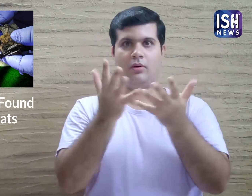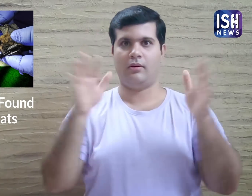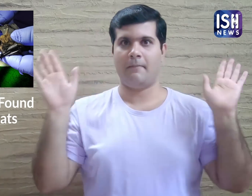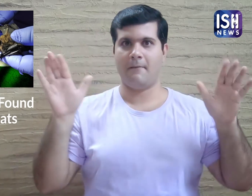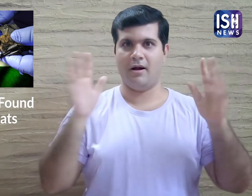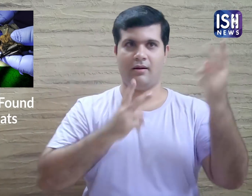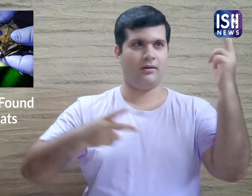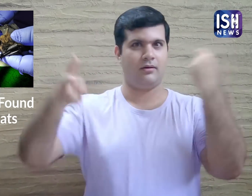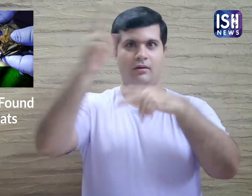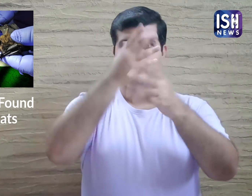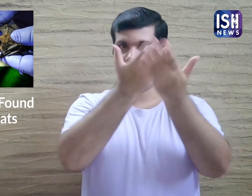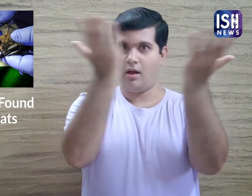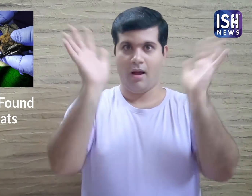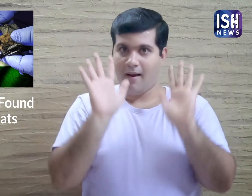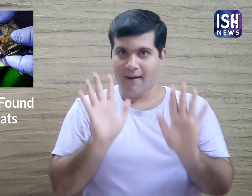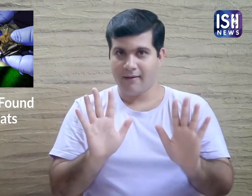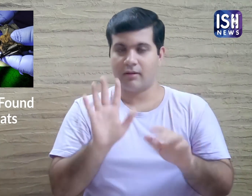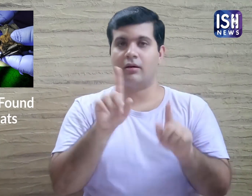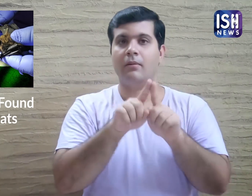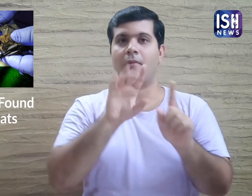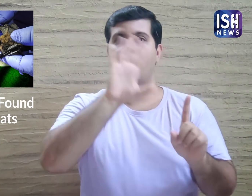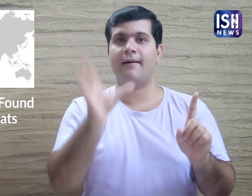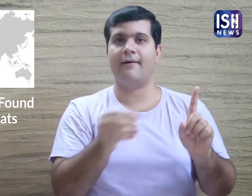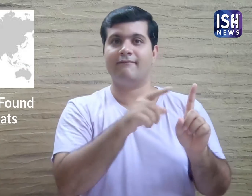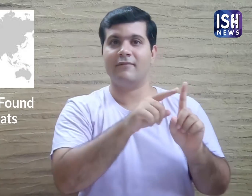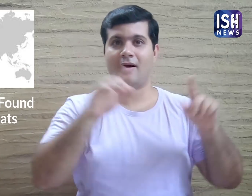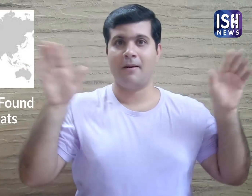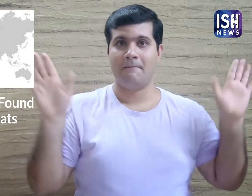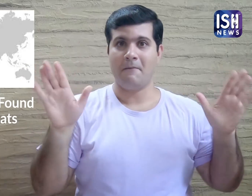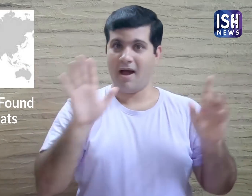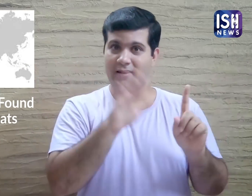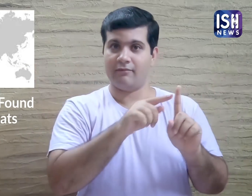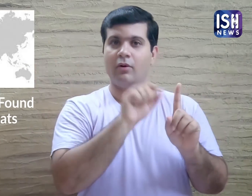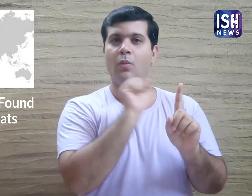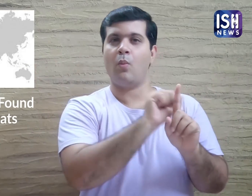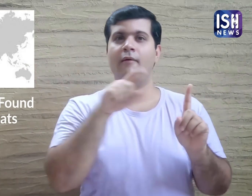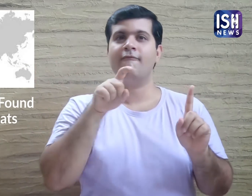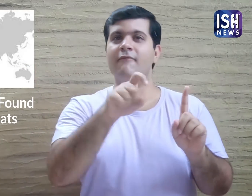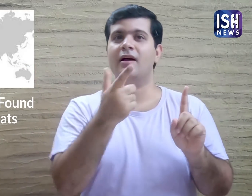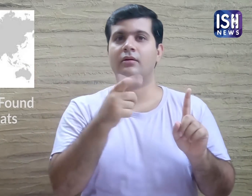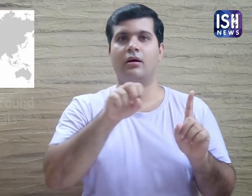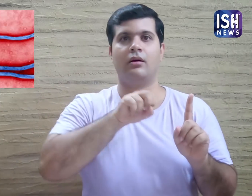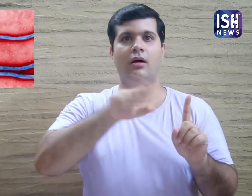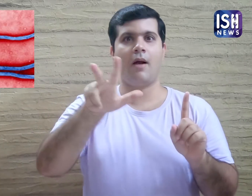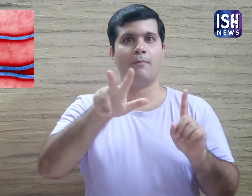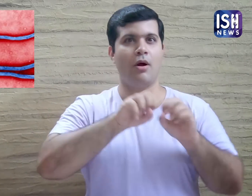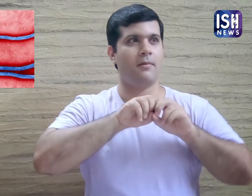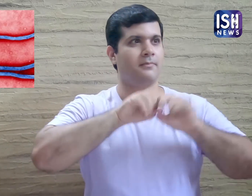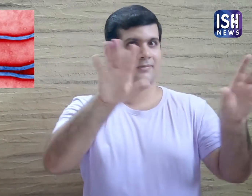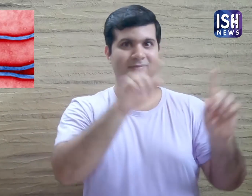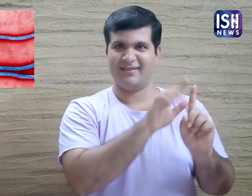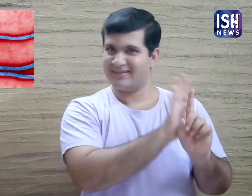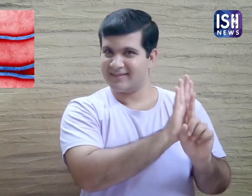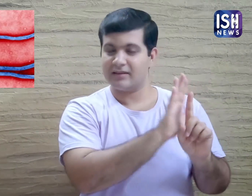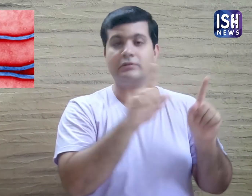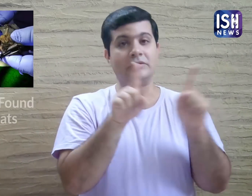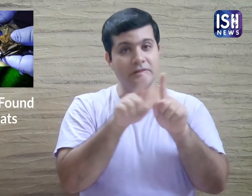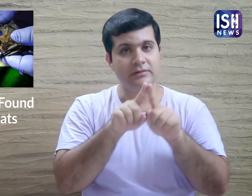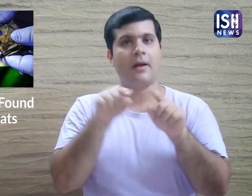Just like the Ebola virus was in African bats, this study was aimed at studying viruses present in Indian bats.